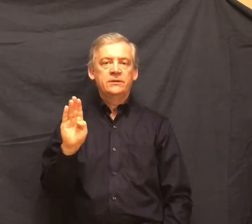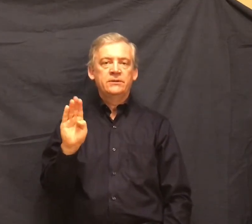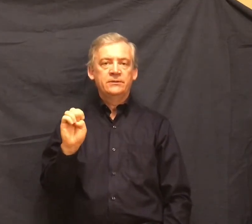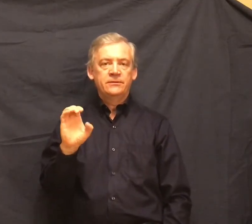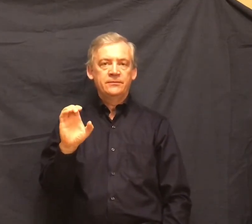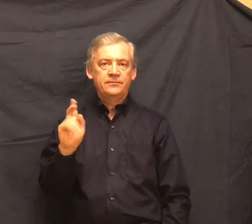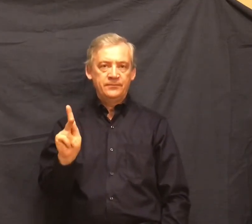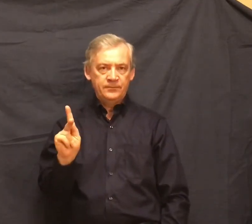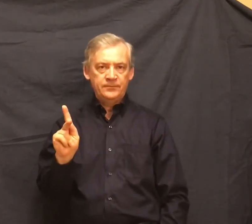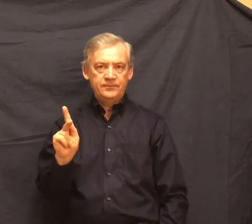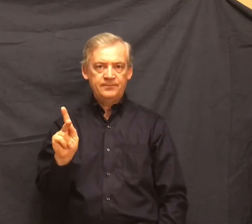Chapter 1